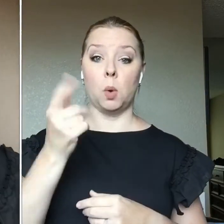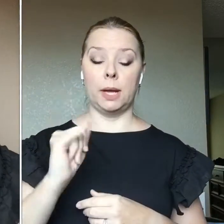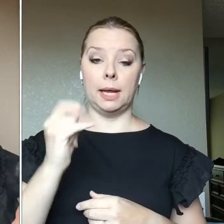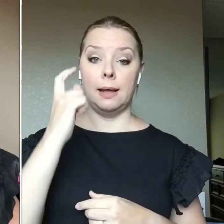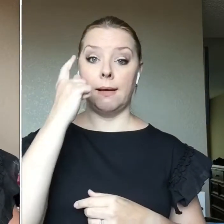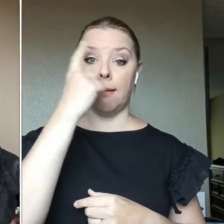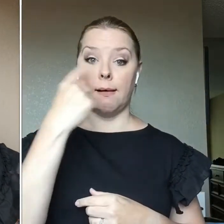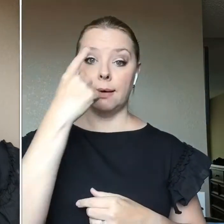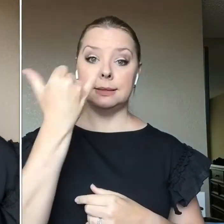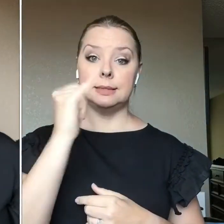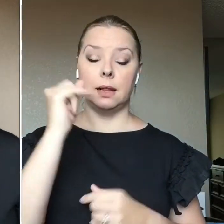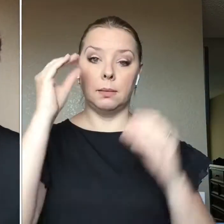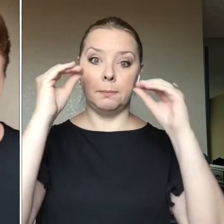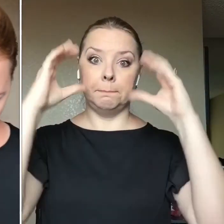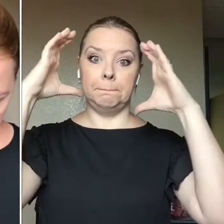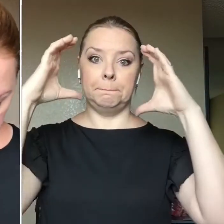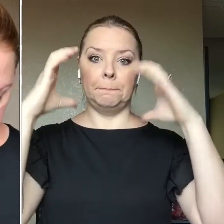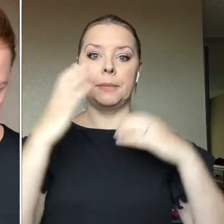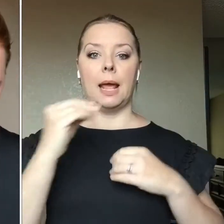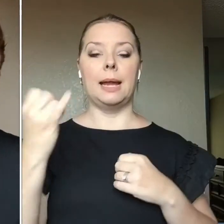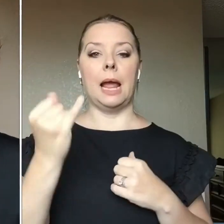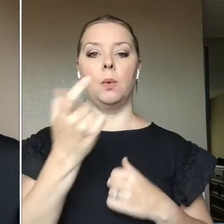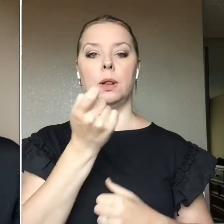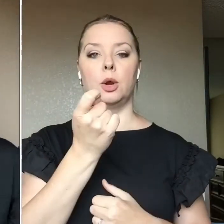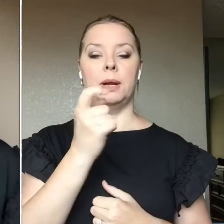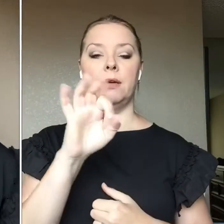So now we're going to go in with a little bit of foundation. Um,